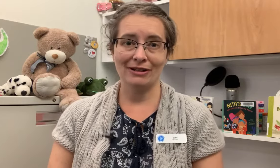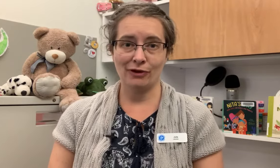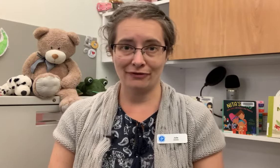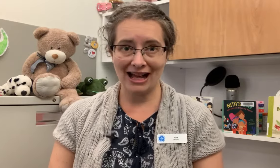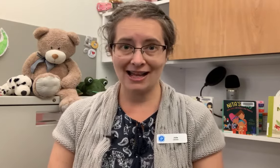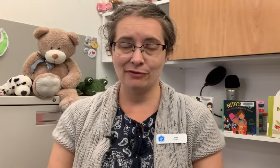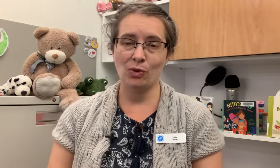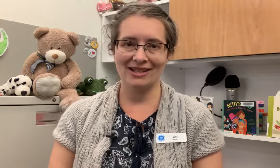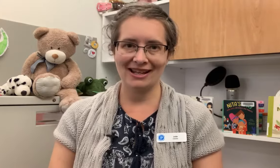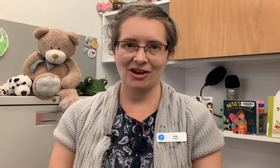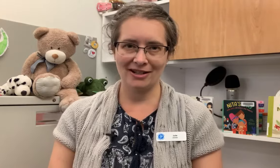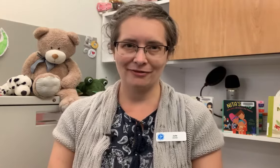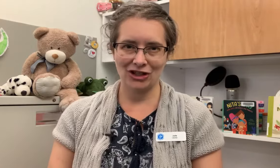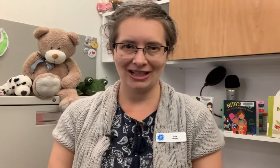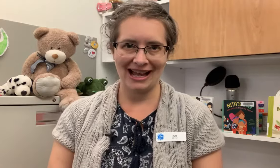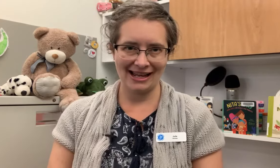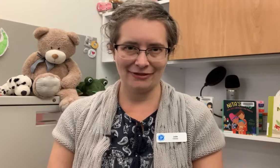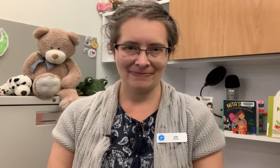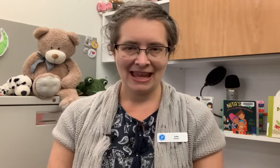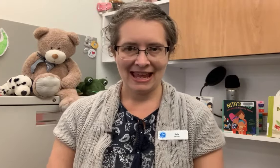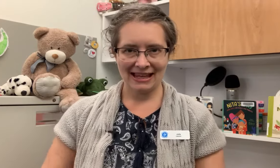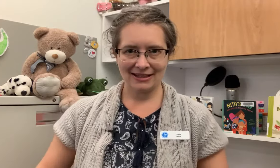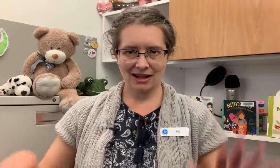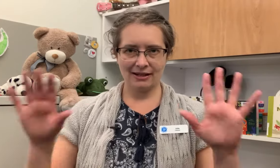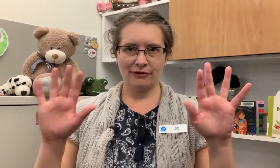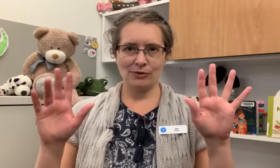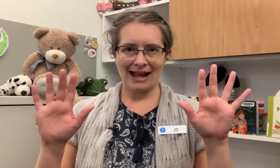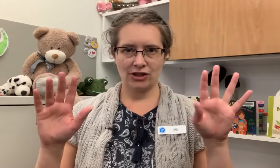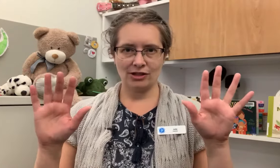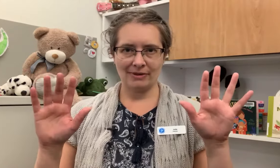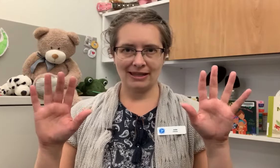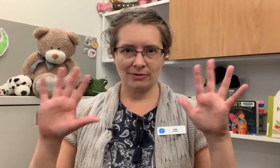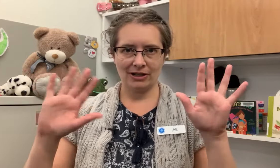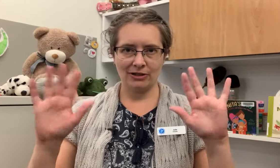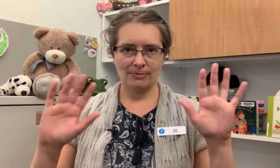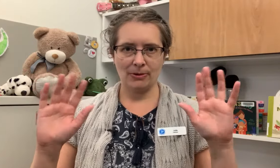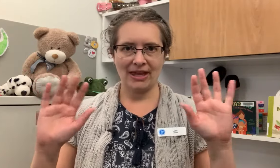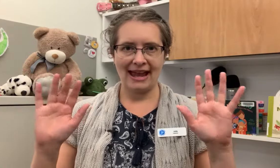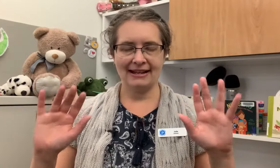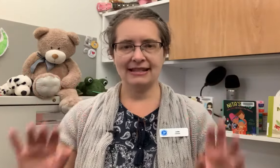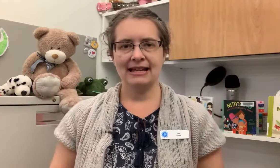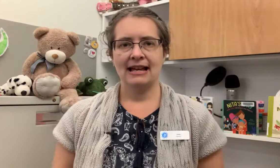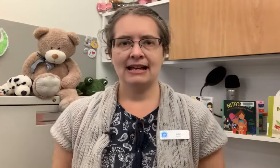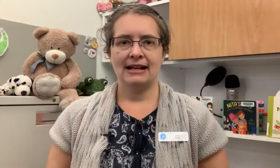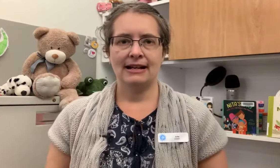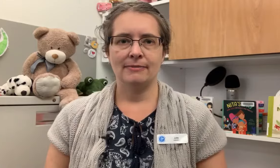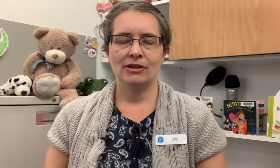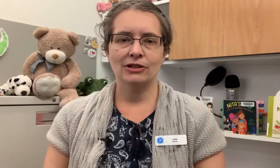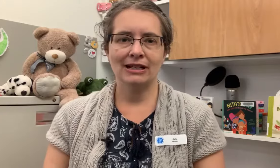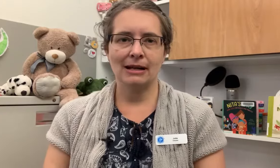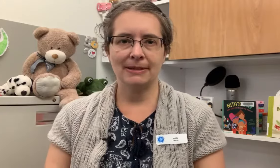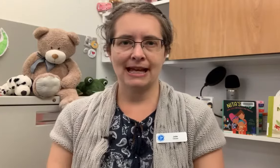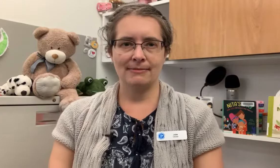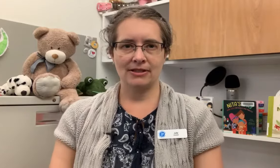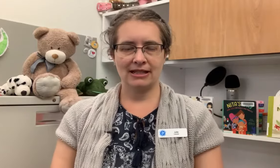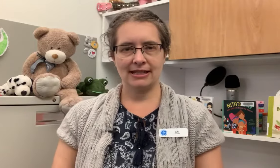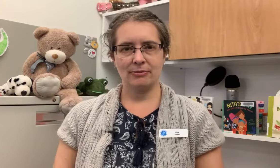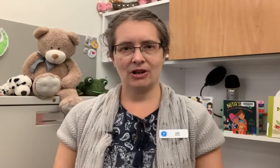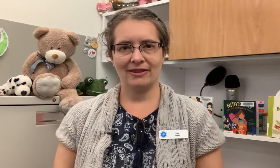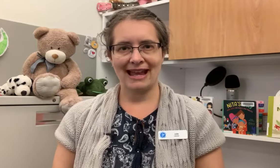3, 4, 5, Once I Caught a Fish Alive, and it's got a few actions with it. We're going to use both hands, so I'll do it a couple times so you can see what all the